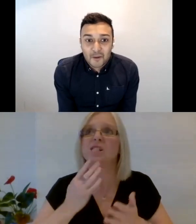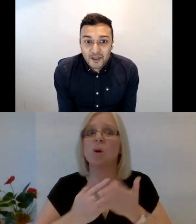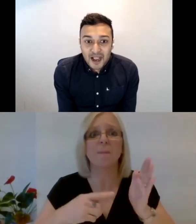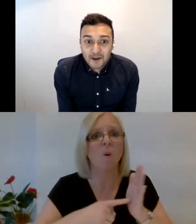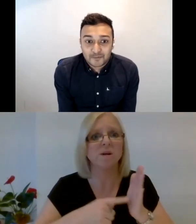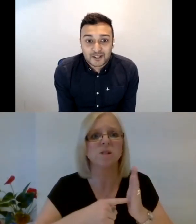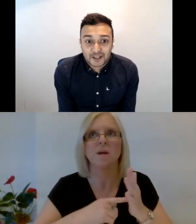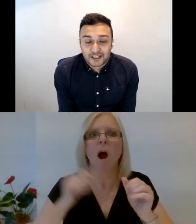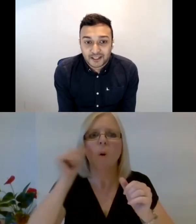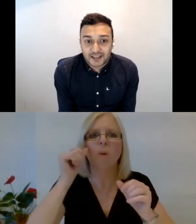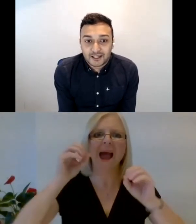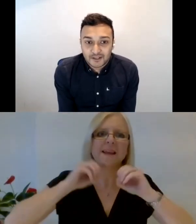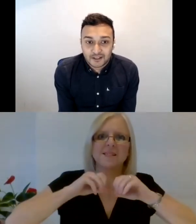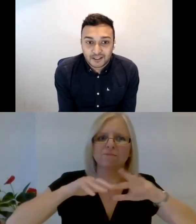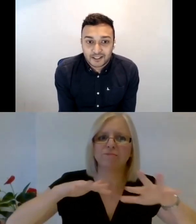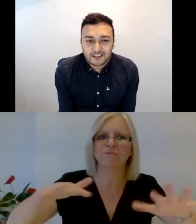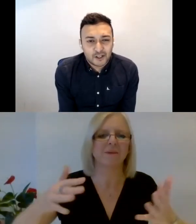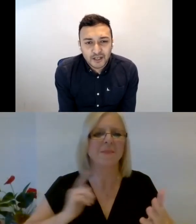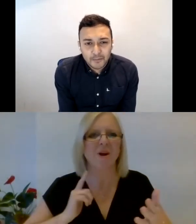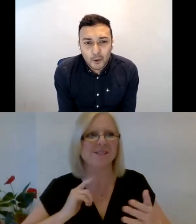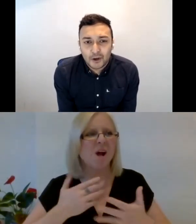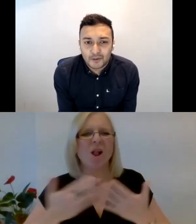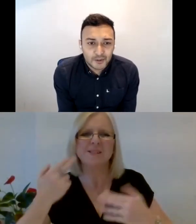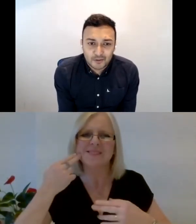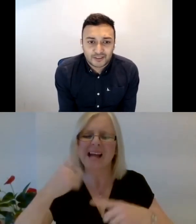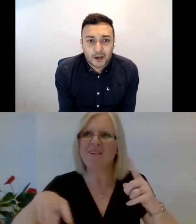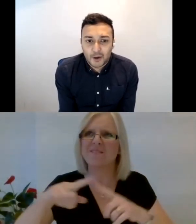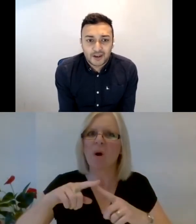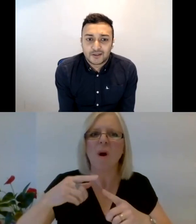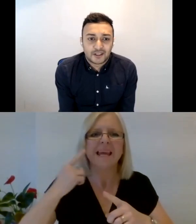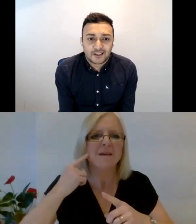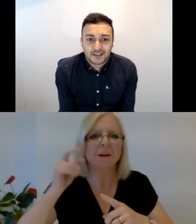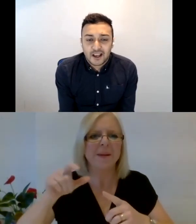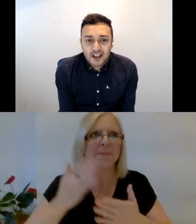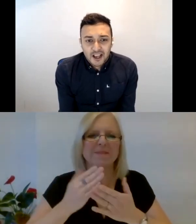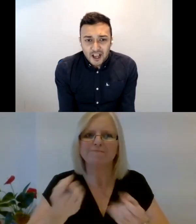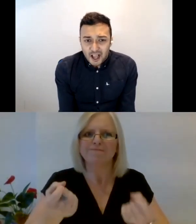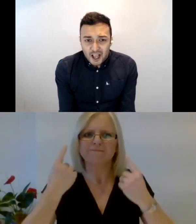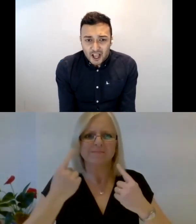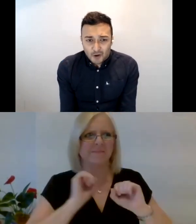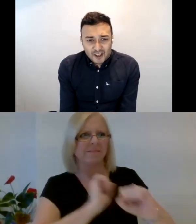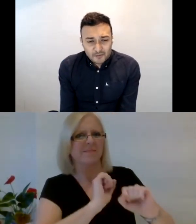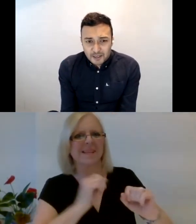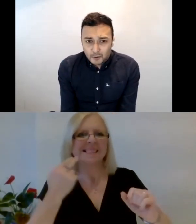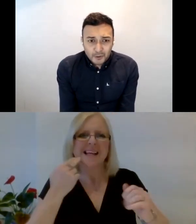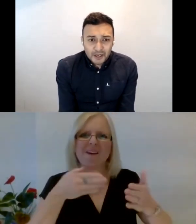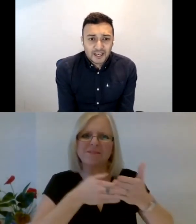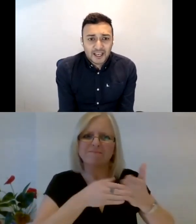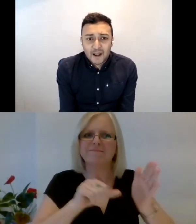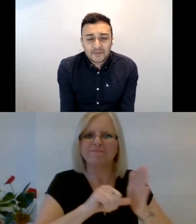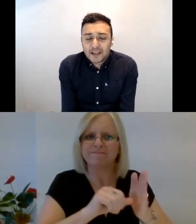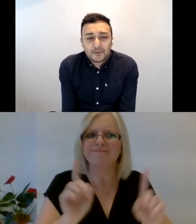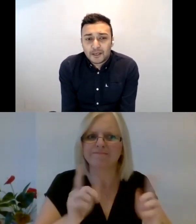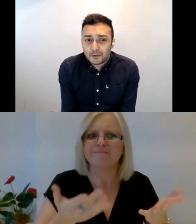Wow. Absolutely. Absolutely. I think it's really important that we spread that awareness because a lot of deaf people,